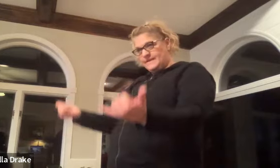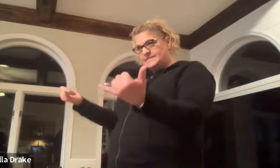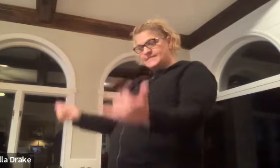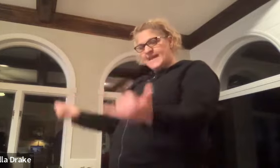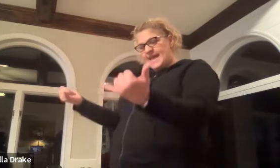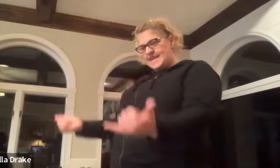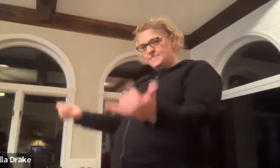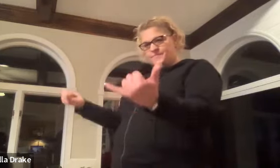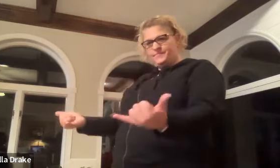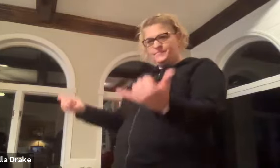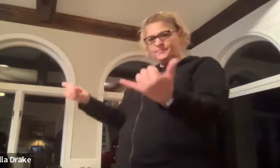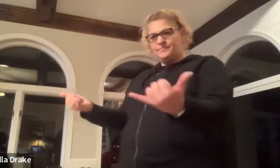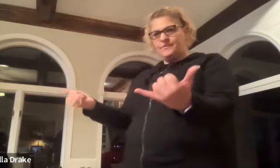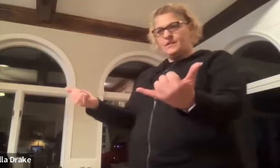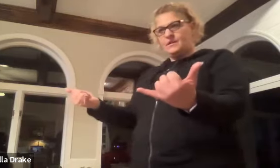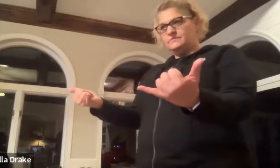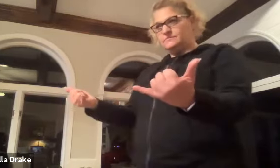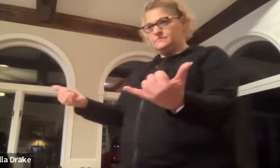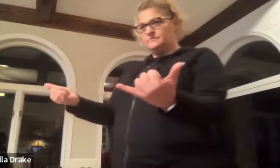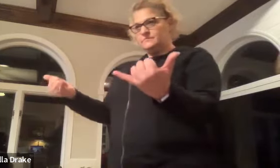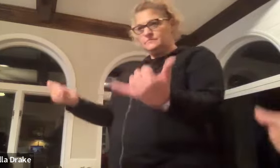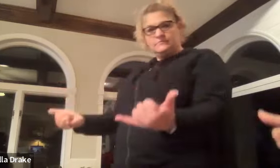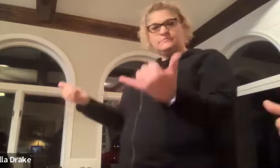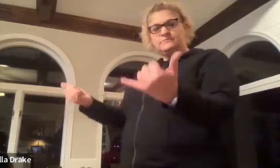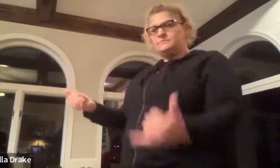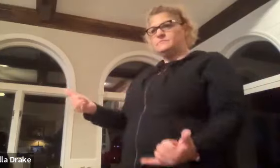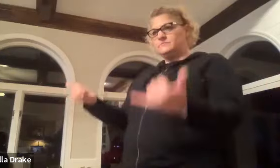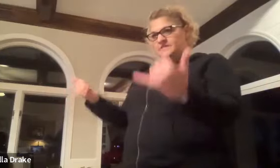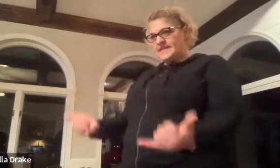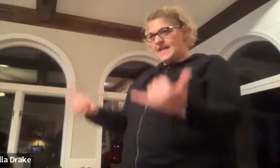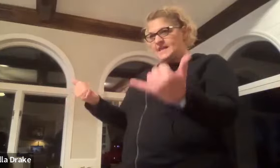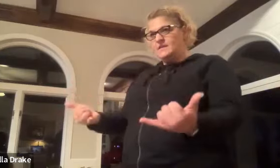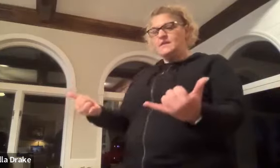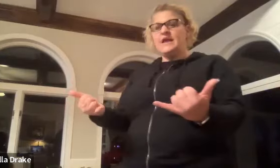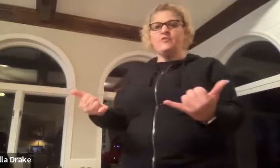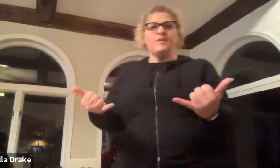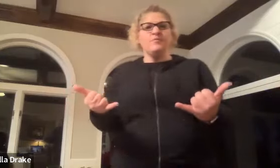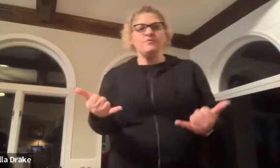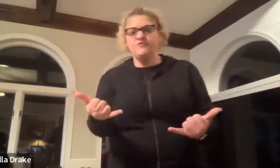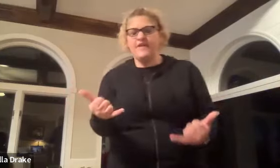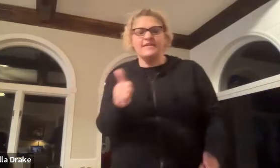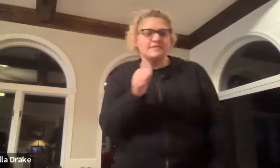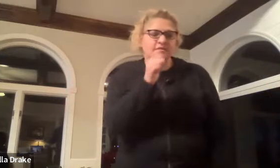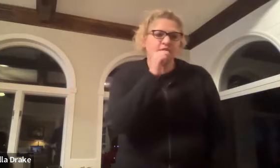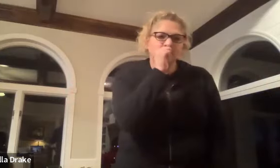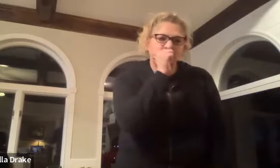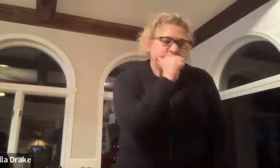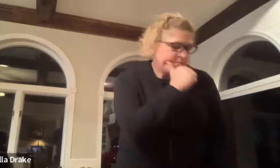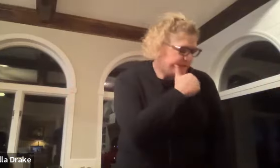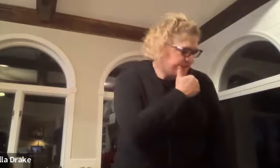today today today today today now remember your face put